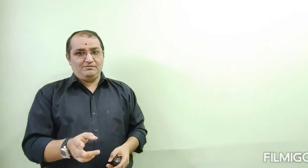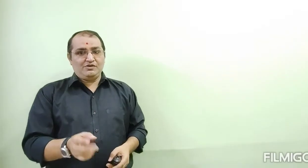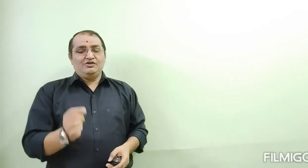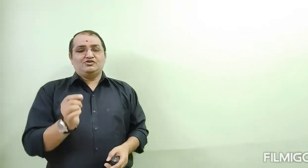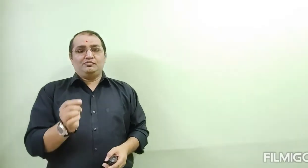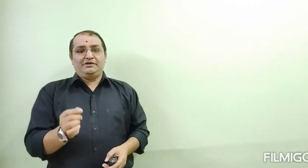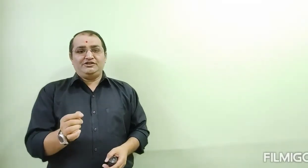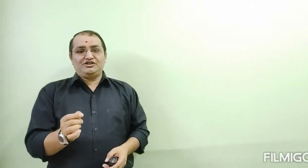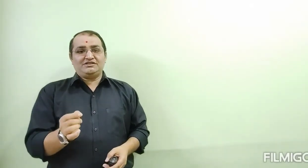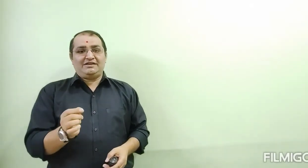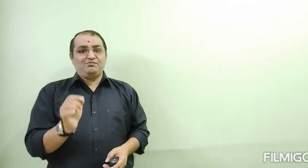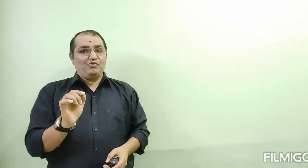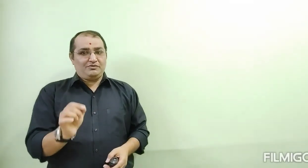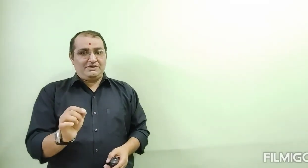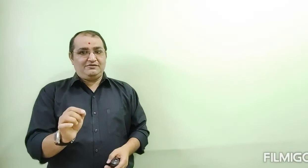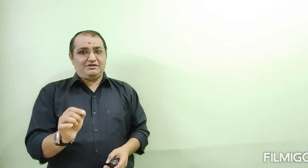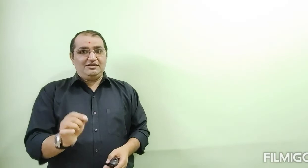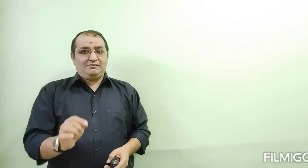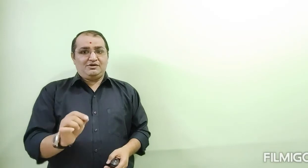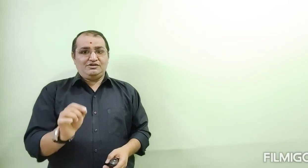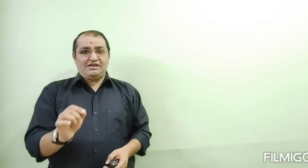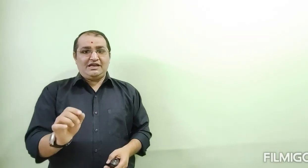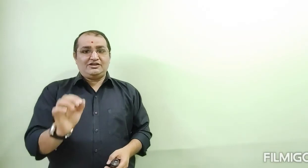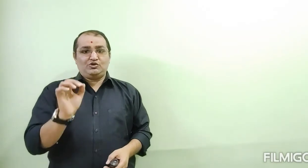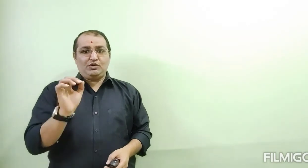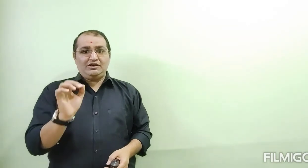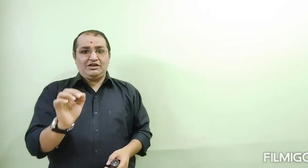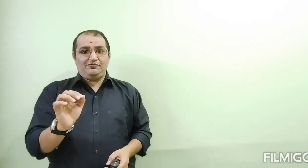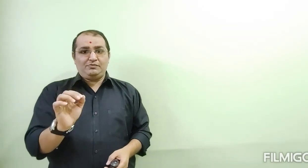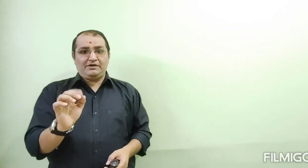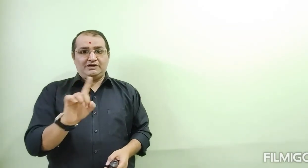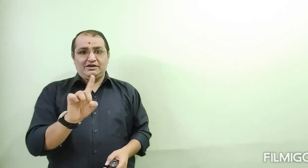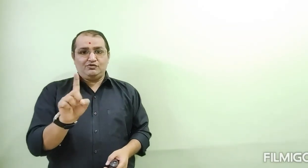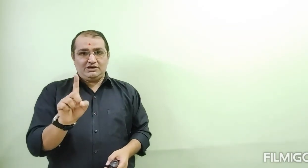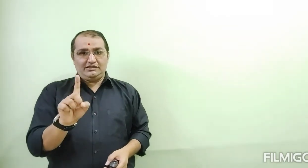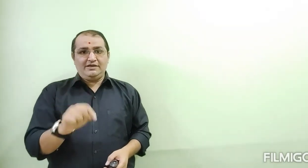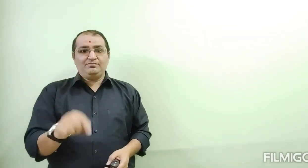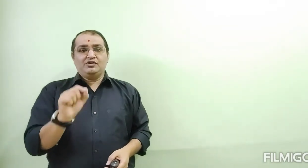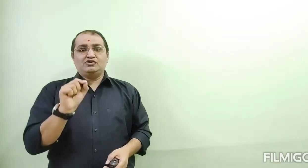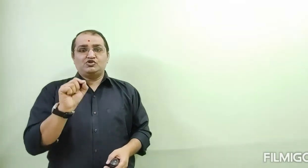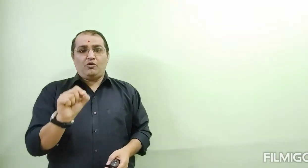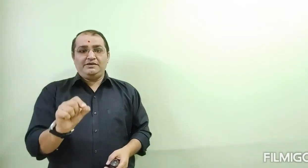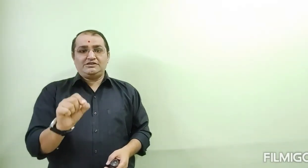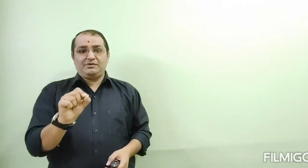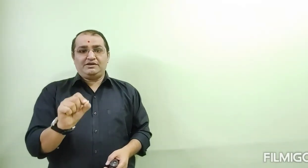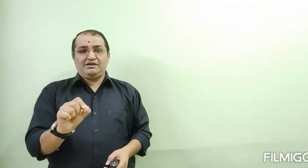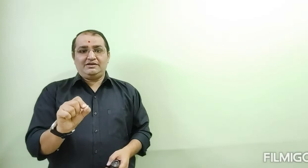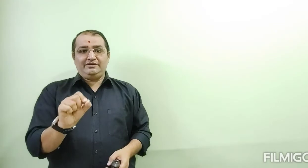So, Britishers get more benefit. Because they get 24 per gana. That's right. 24 per gana region.